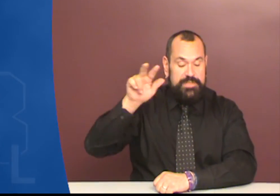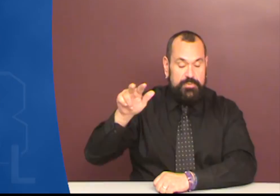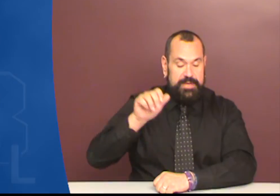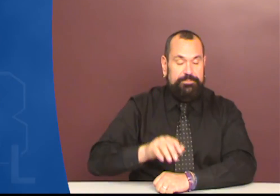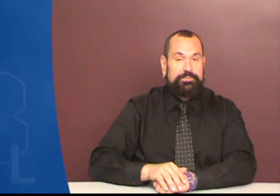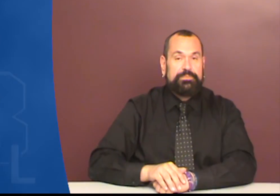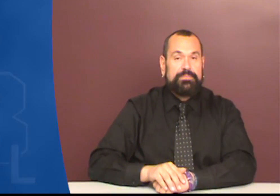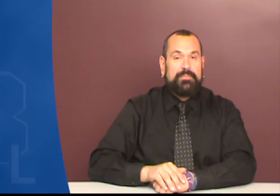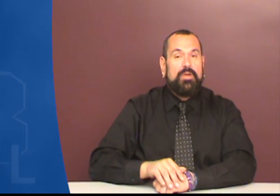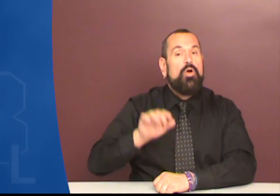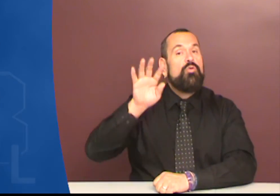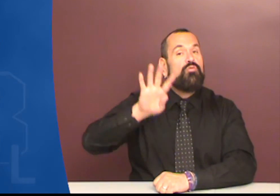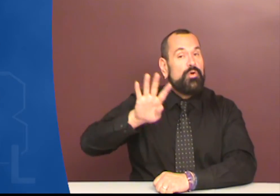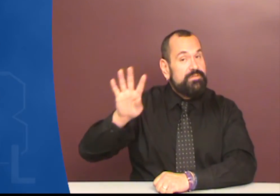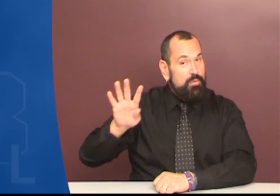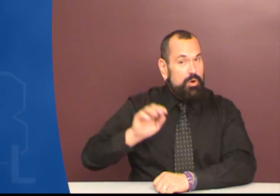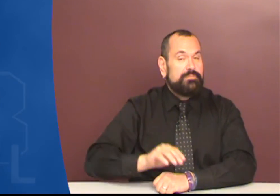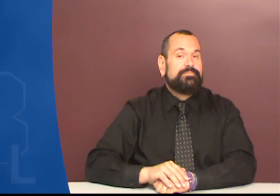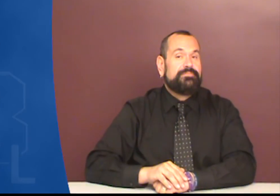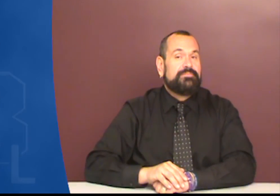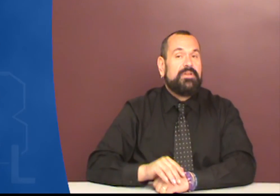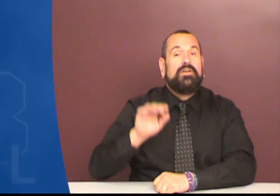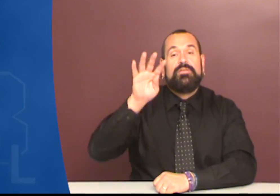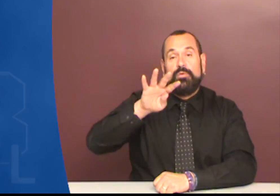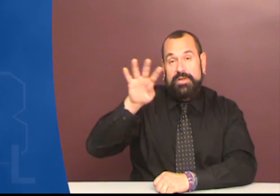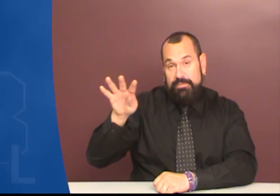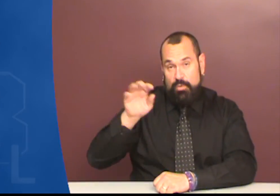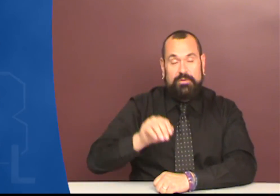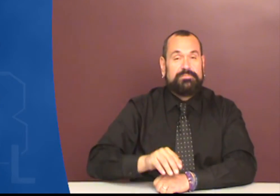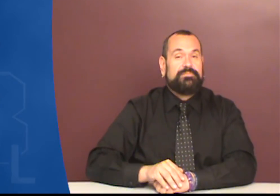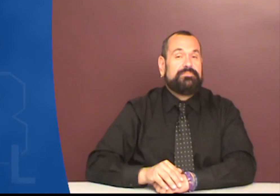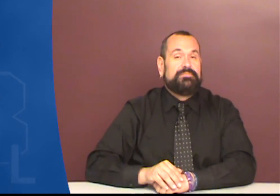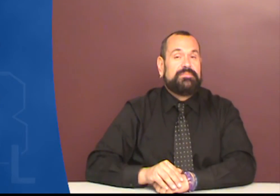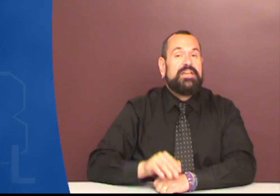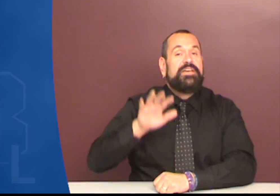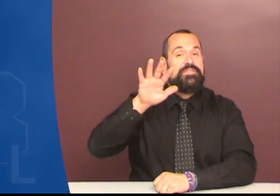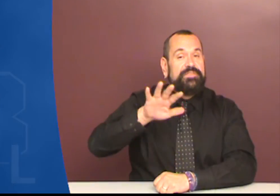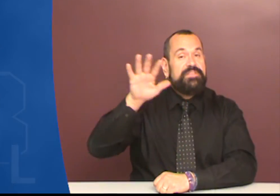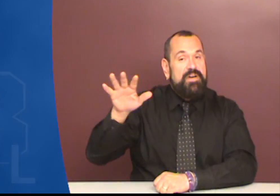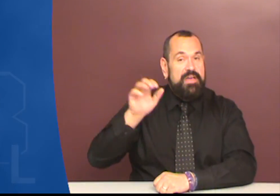44 44 55